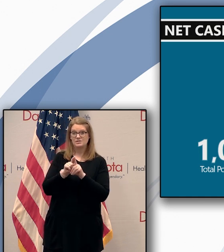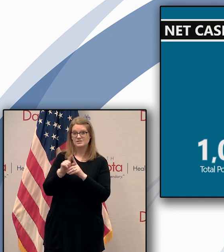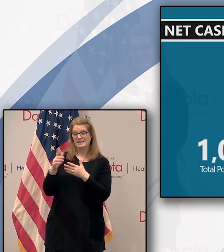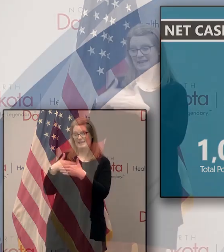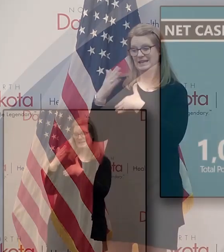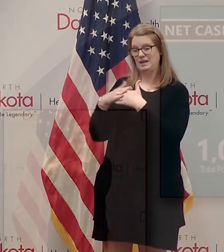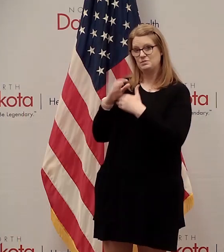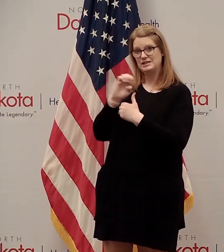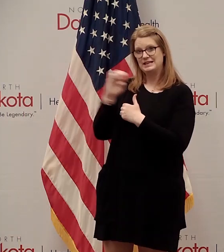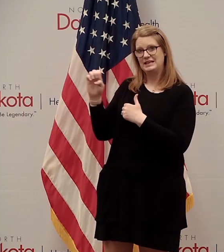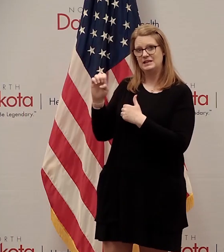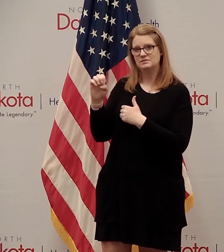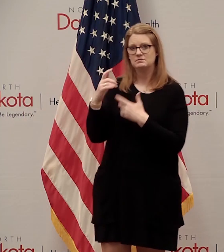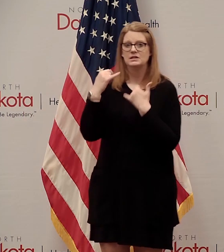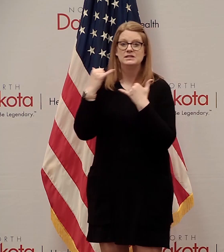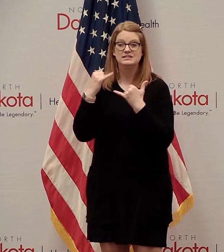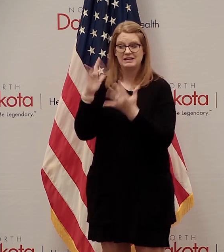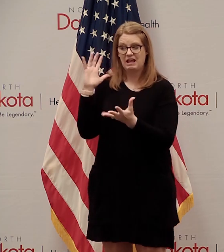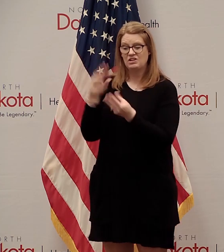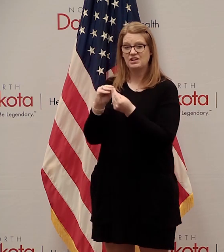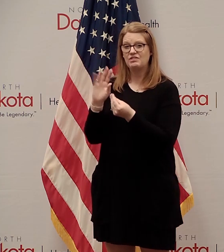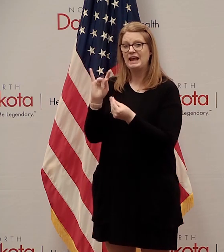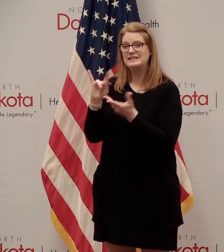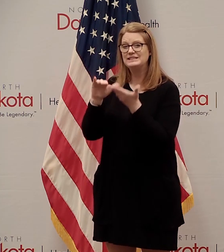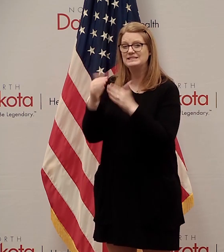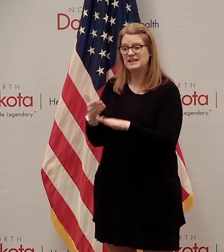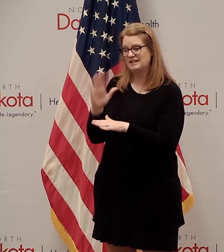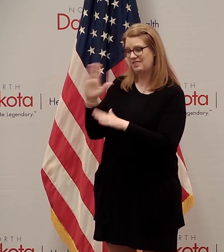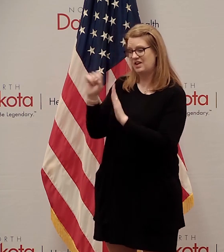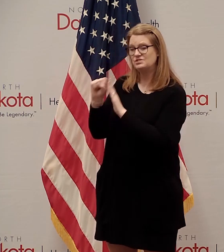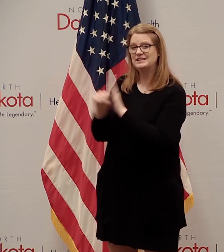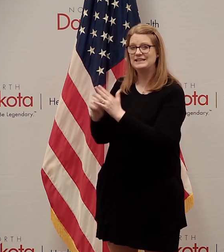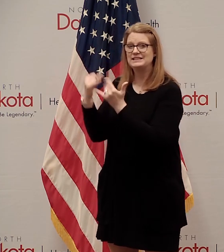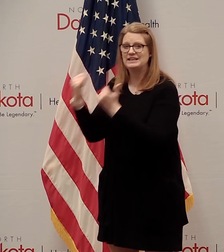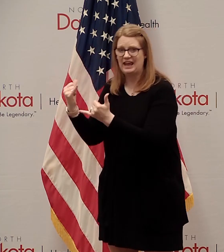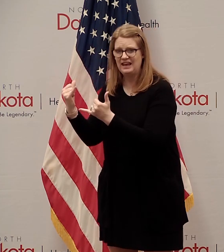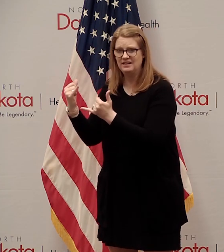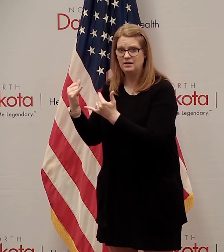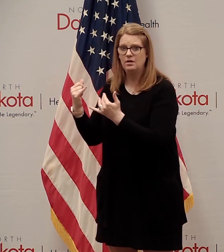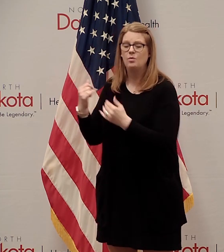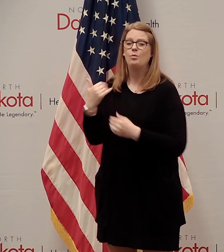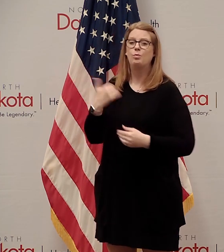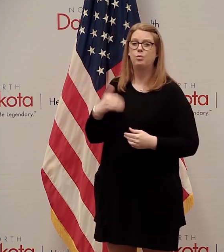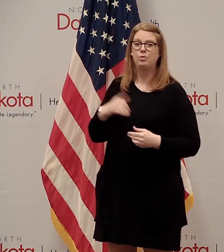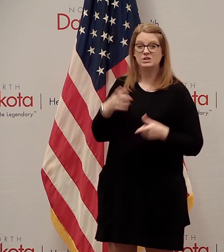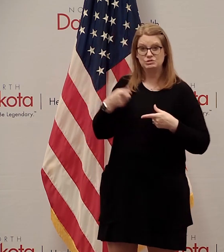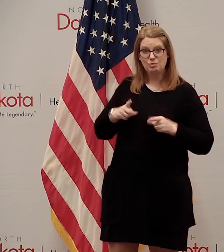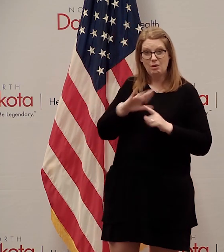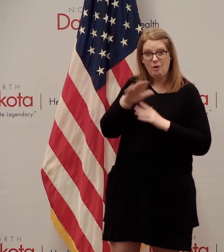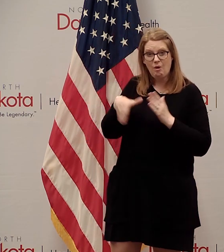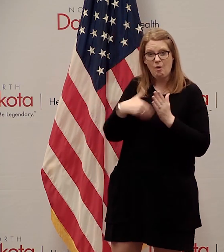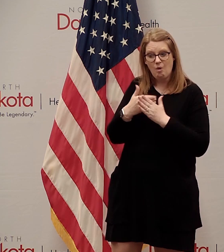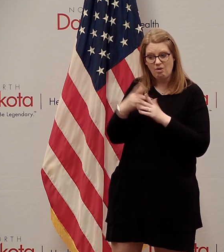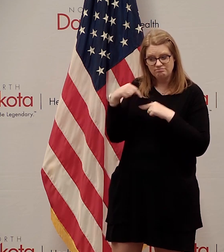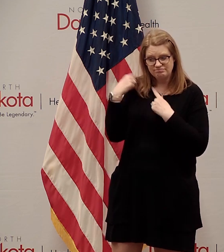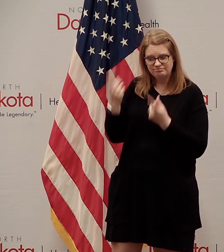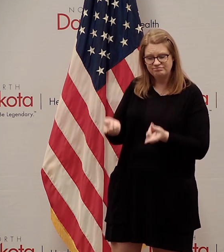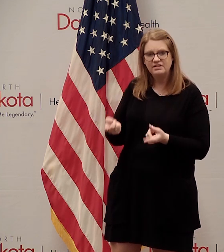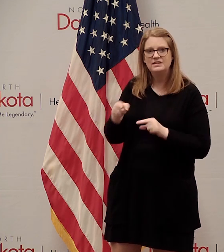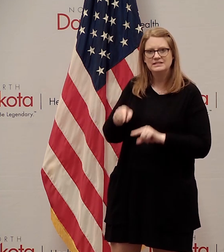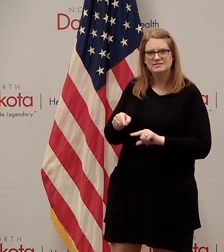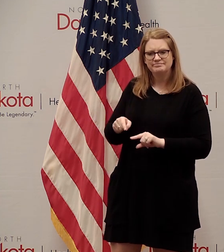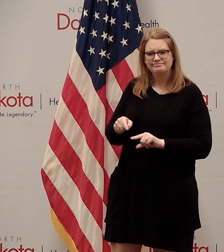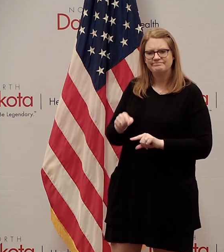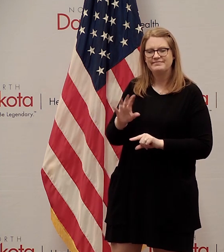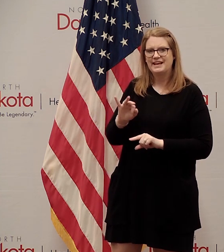Minnesota who had 18 deaths today in the state. We've only had 19 during the whole the whole journey and of course their population is